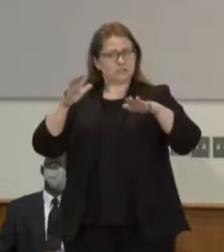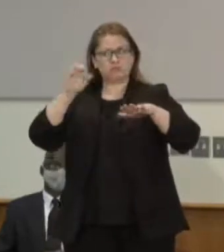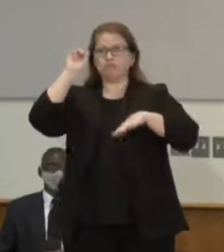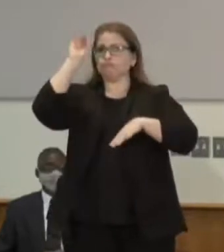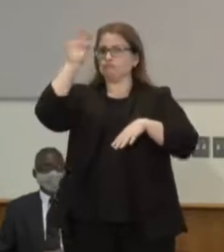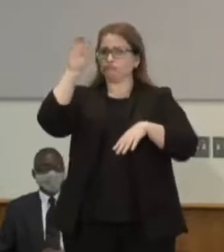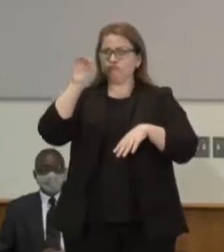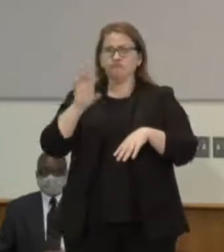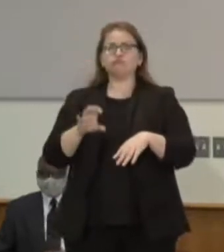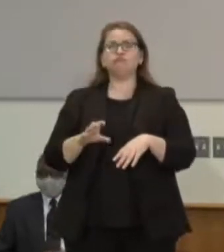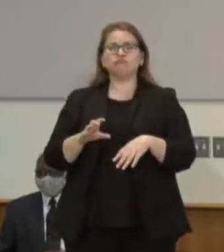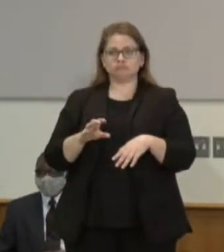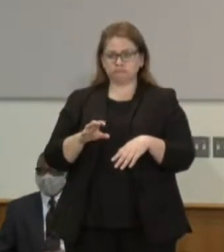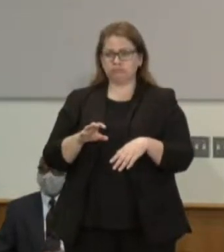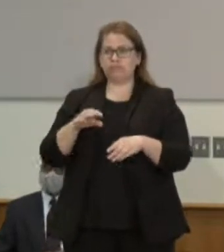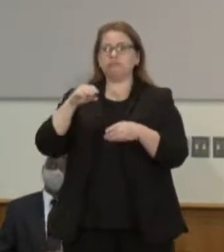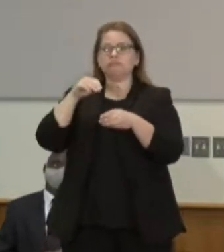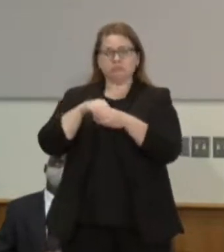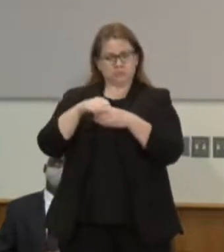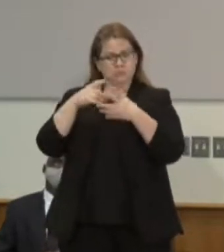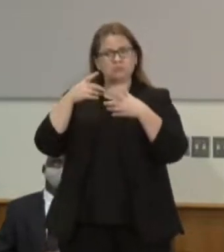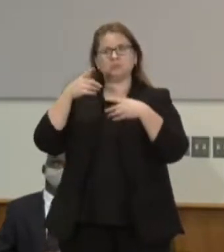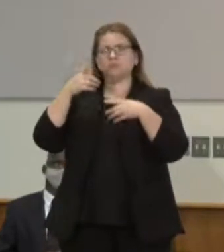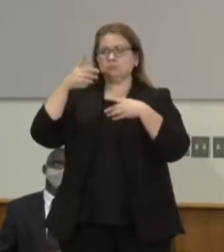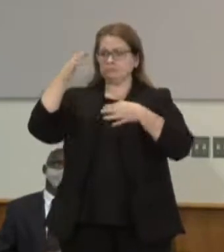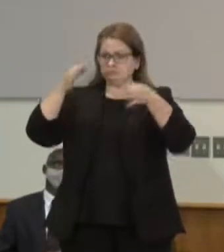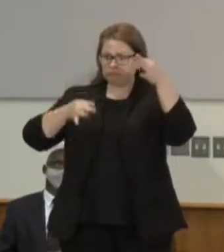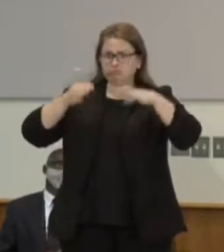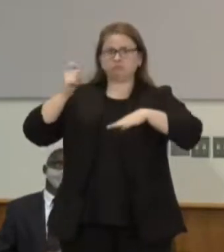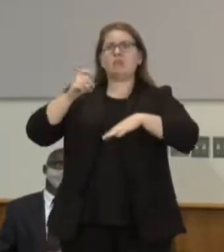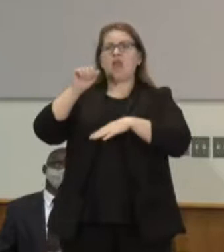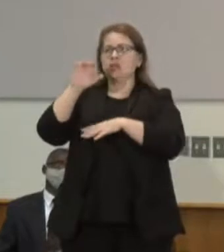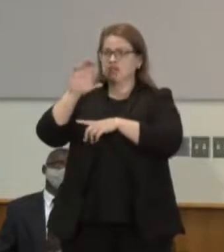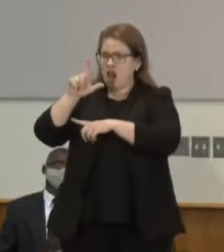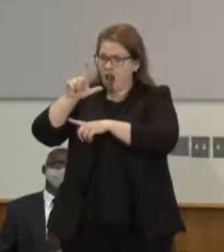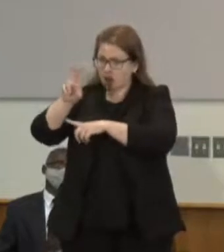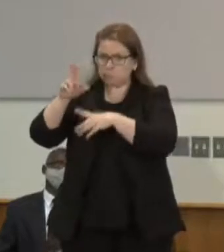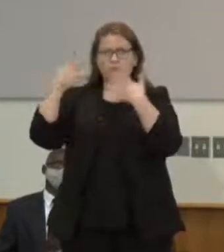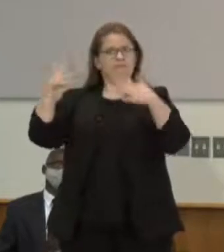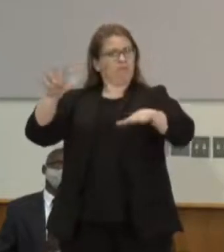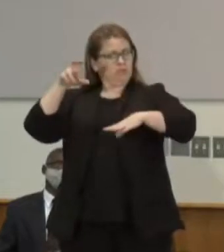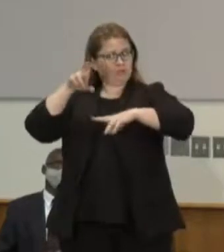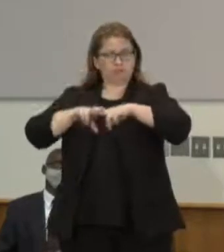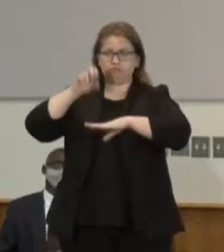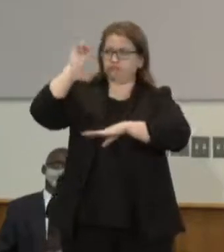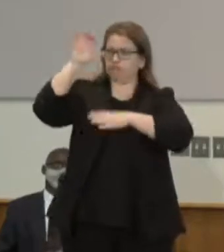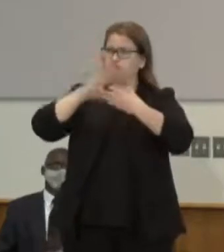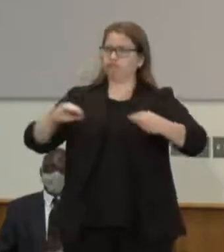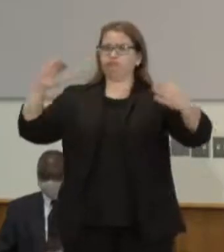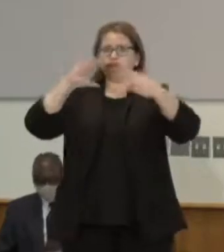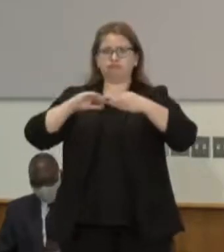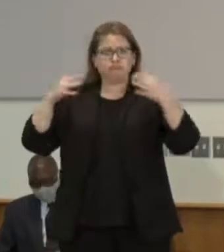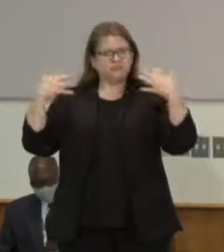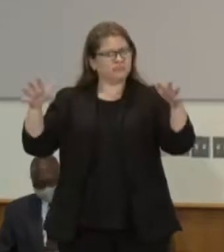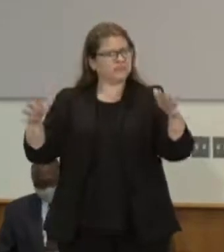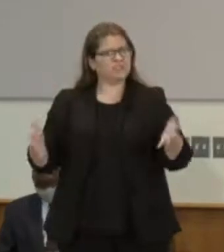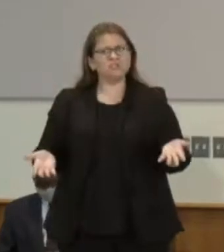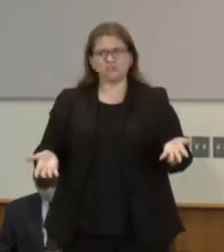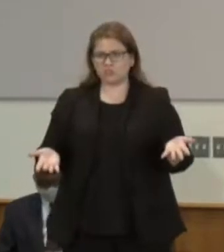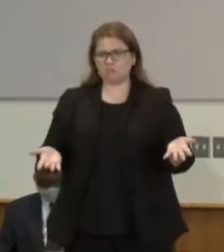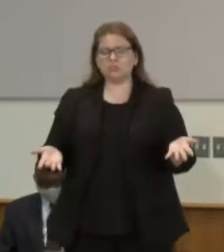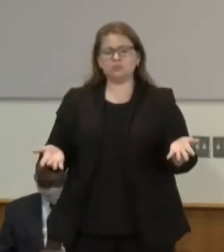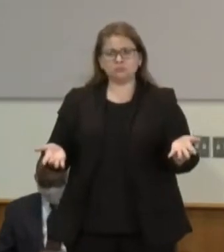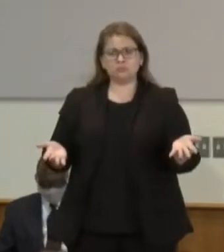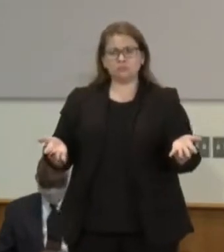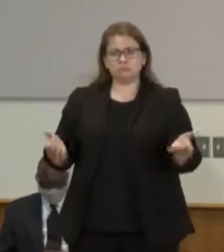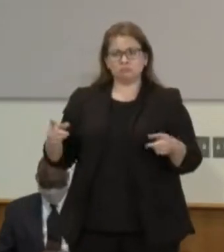in unison and and yet the Senate did absolutely nothing my hope is that this